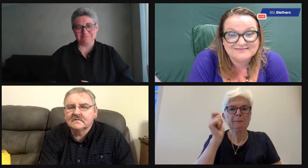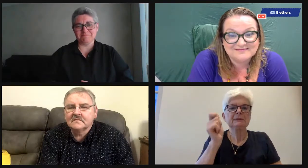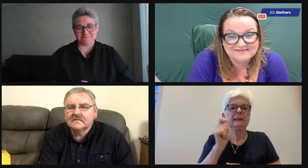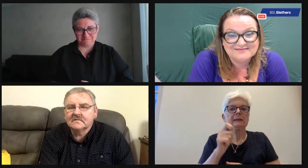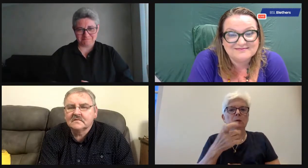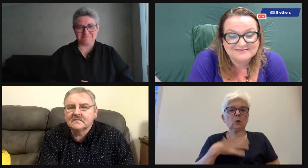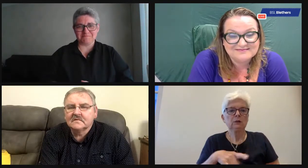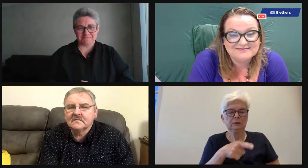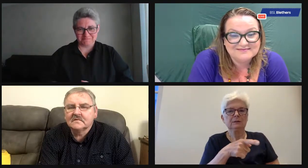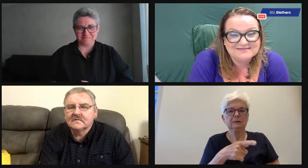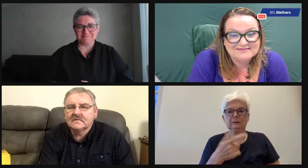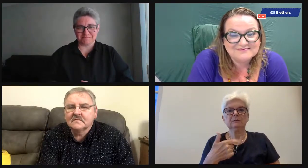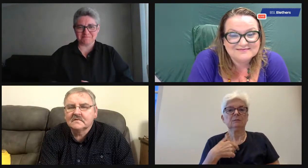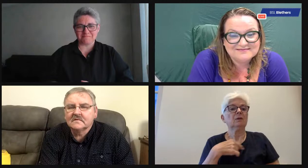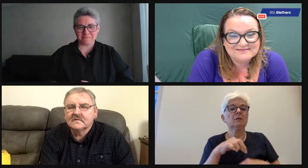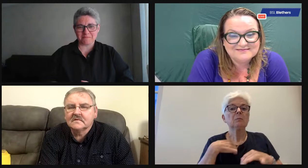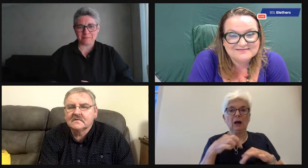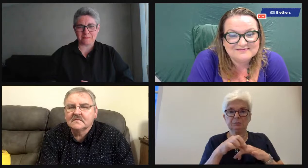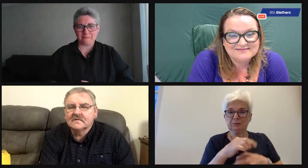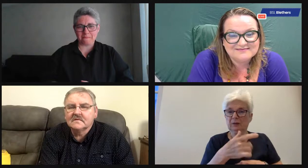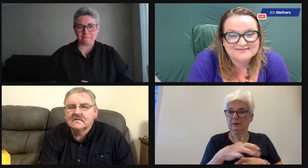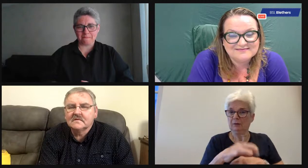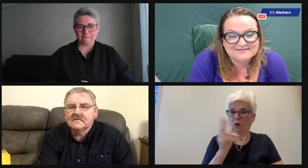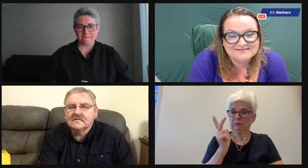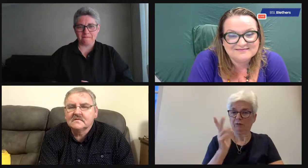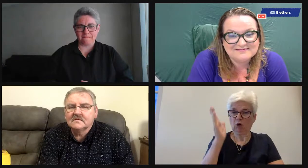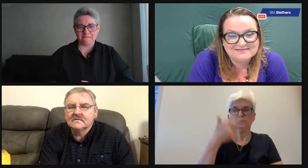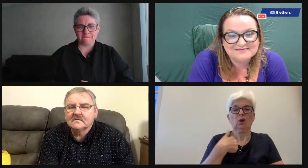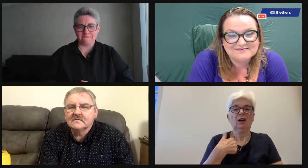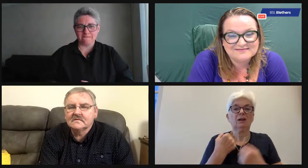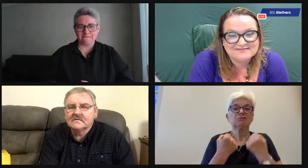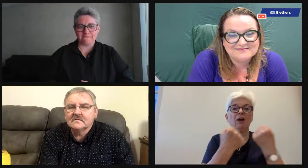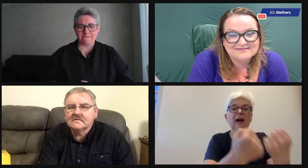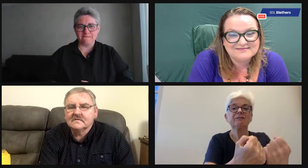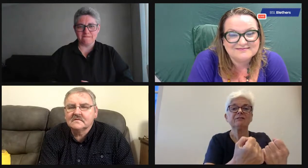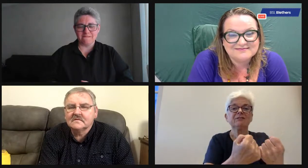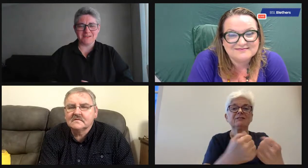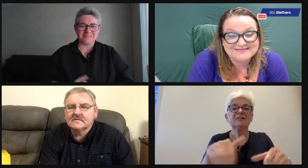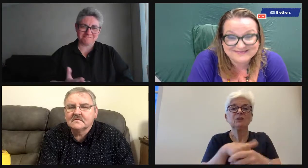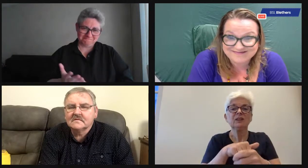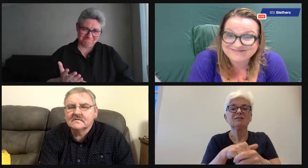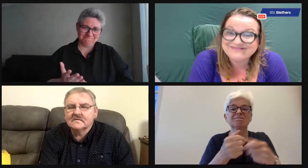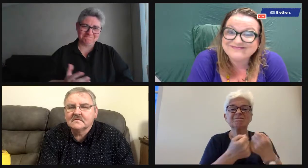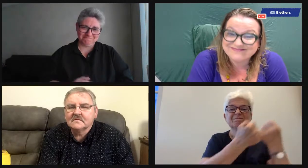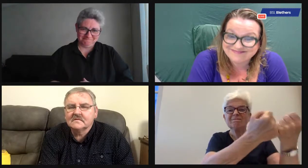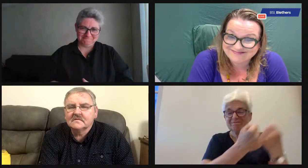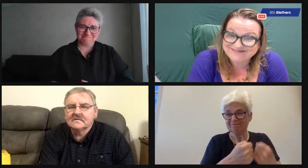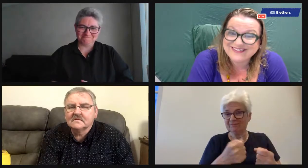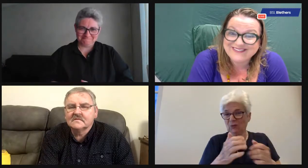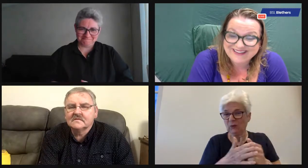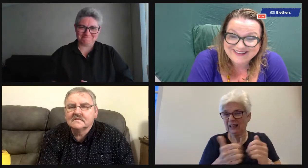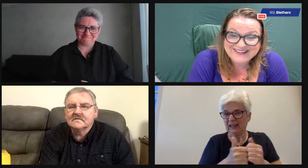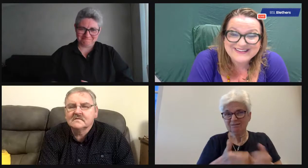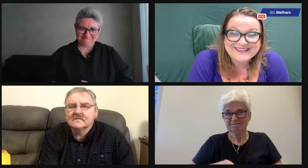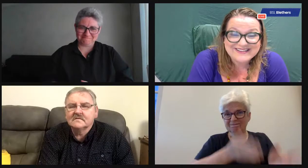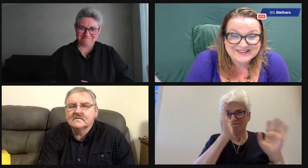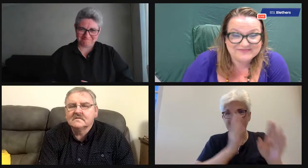that would go for football, for badminton. So, yeah, he often used to do that. I used to just drive with him